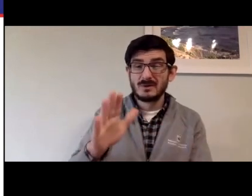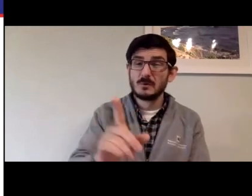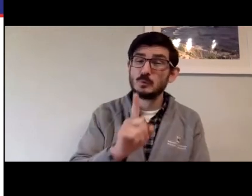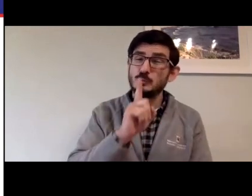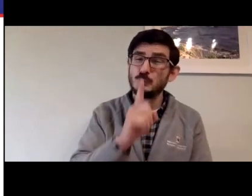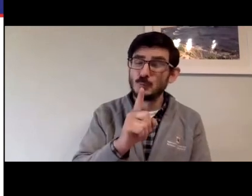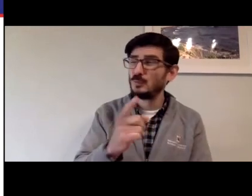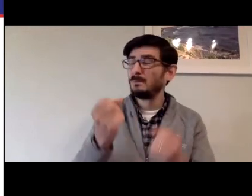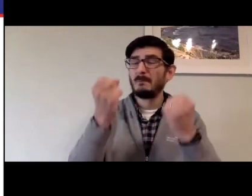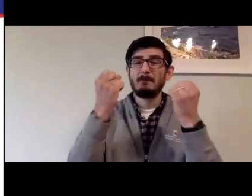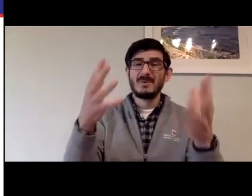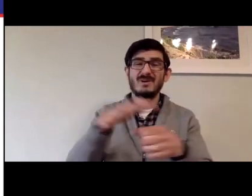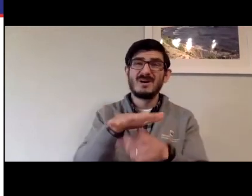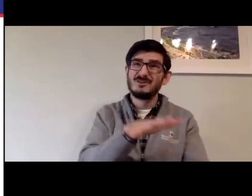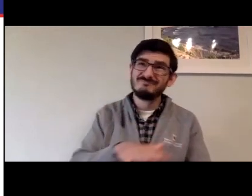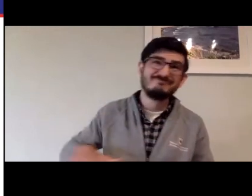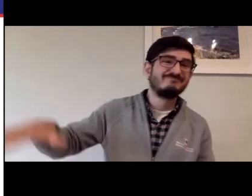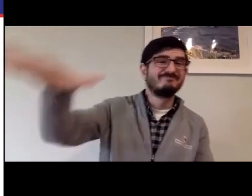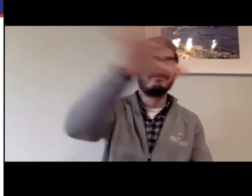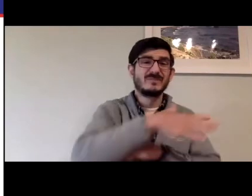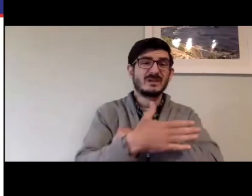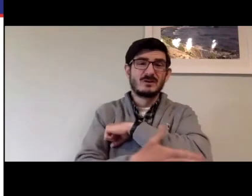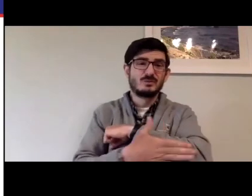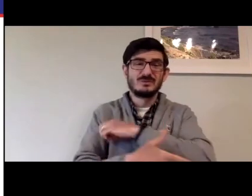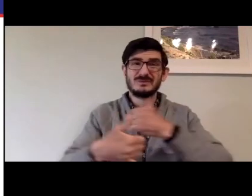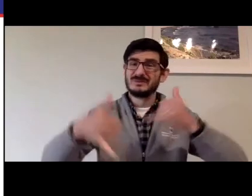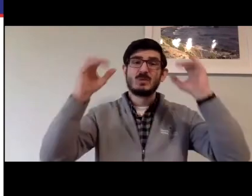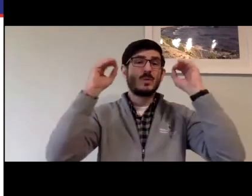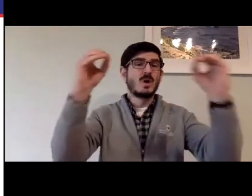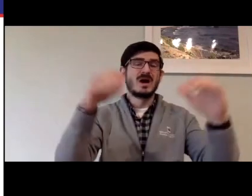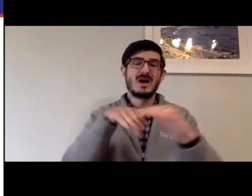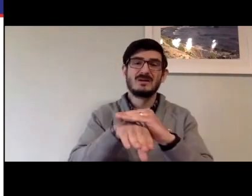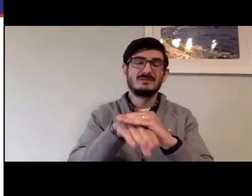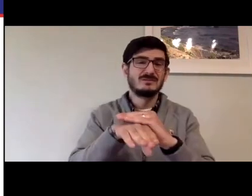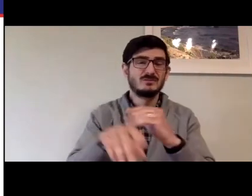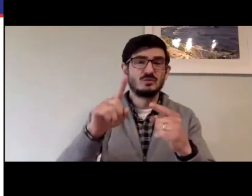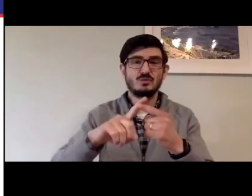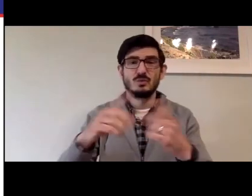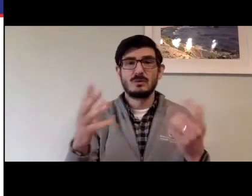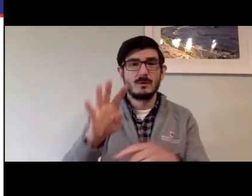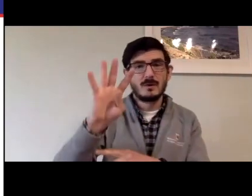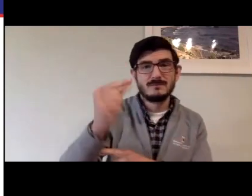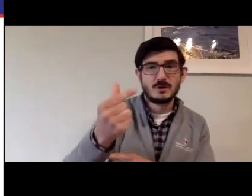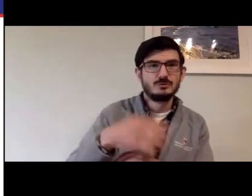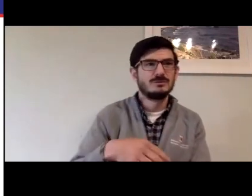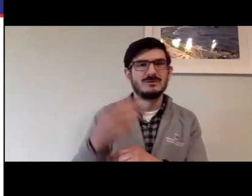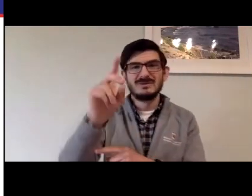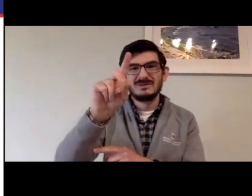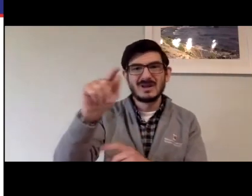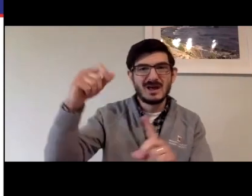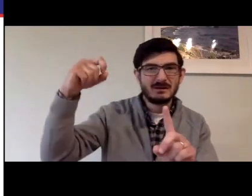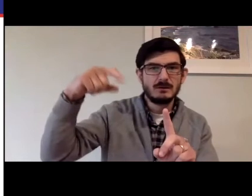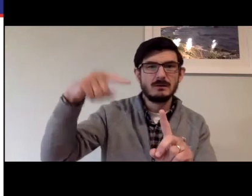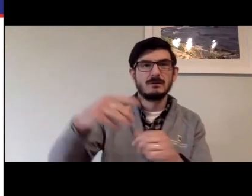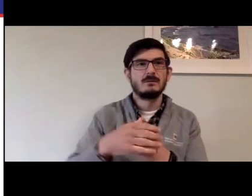voice plan barriers to be solved. And there are many places around the country, many pockets where there is a lack